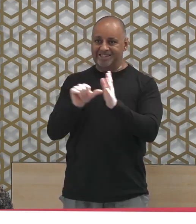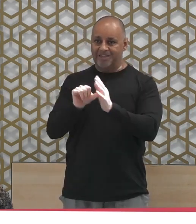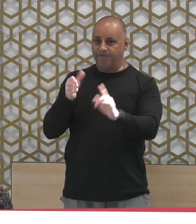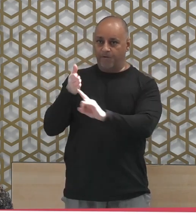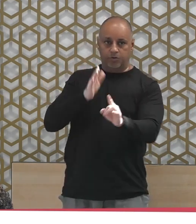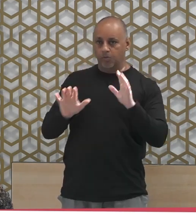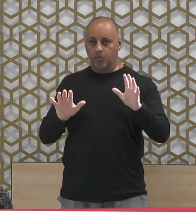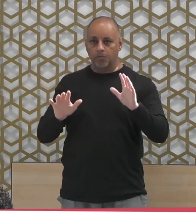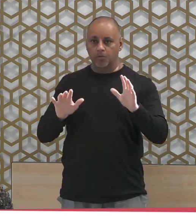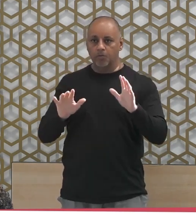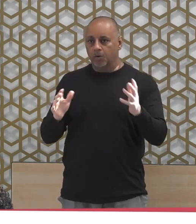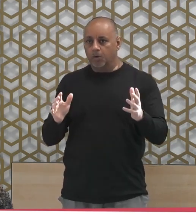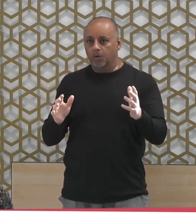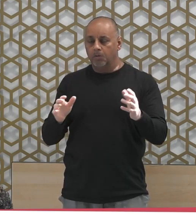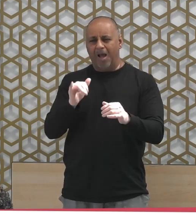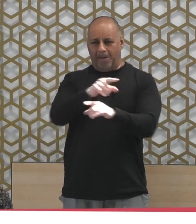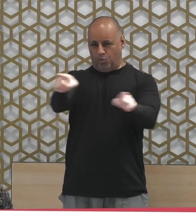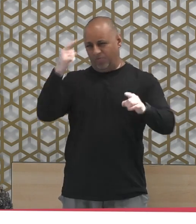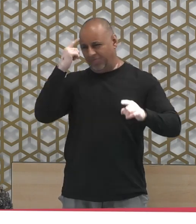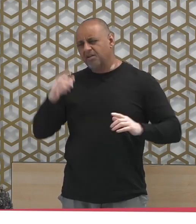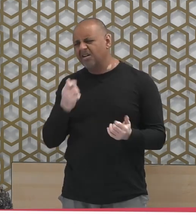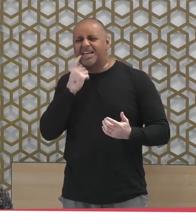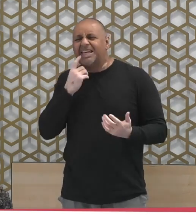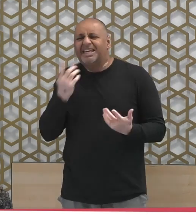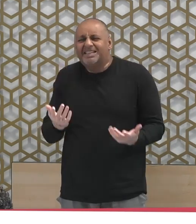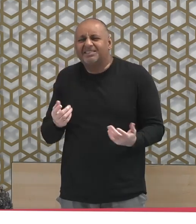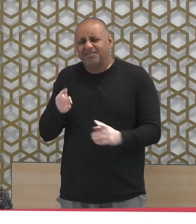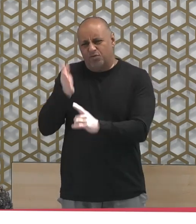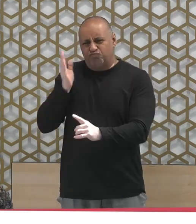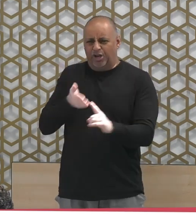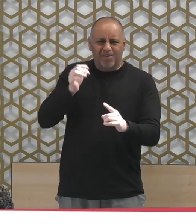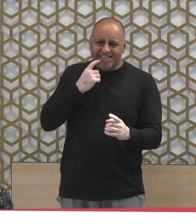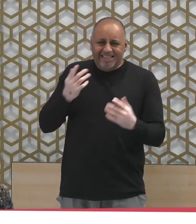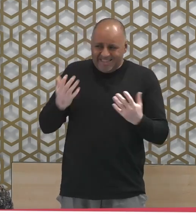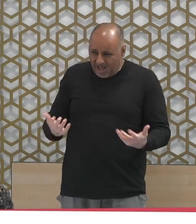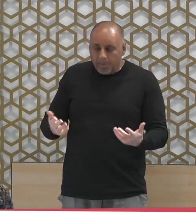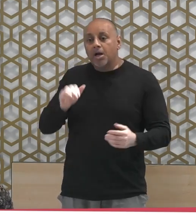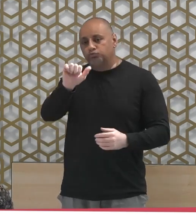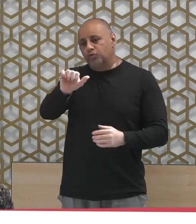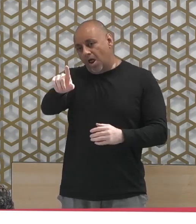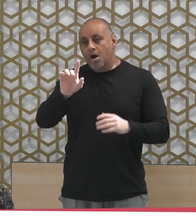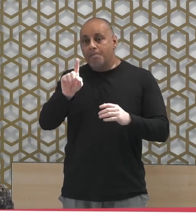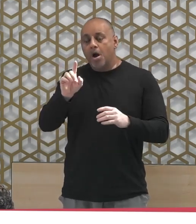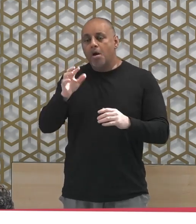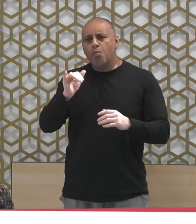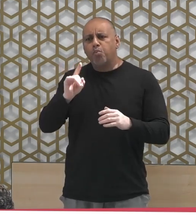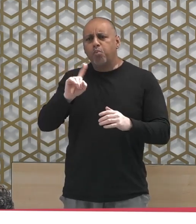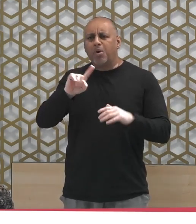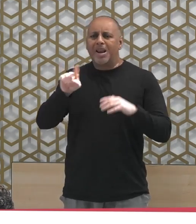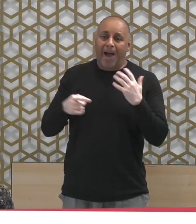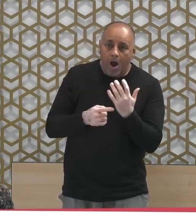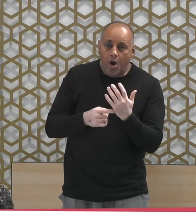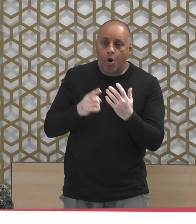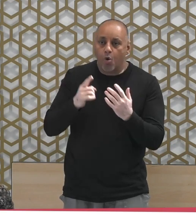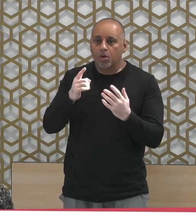What about if you have masses of people? Masses of people and that information that you are exposing yourselves to, they are all